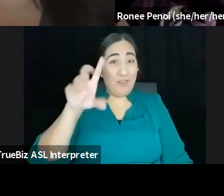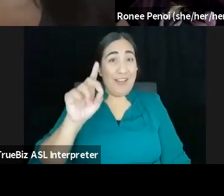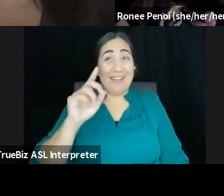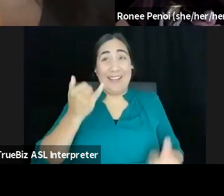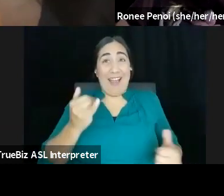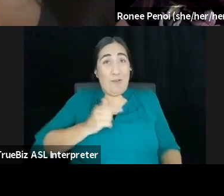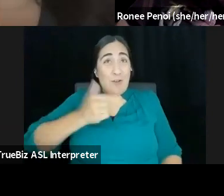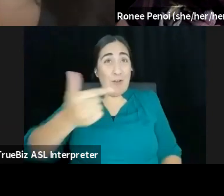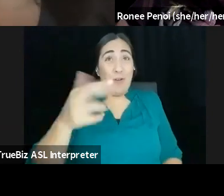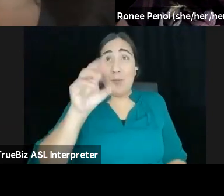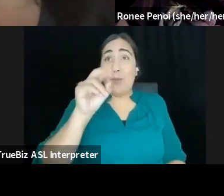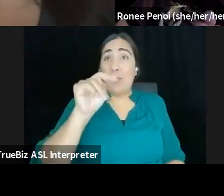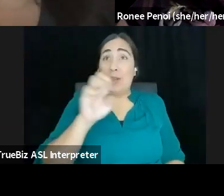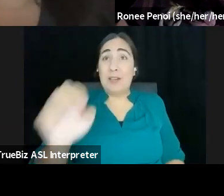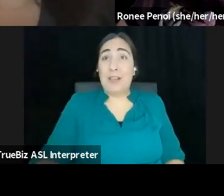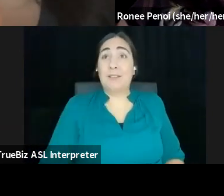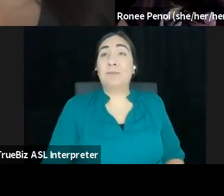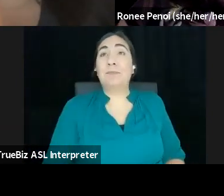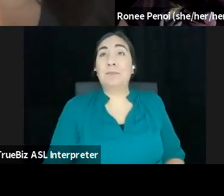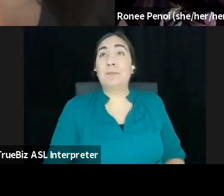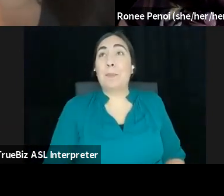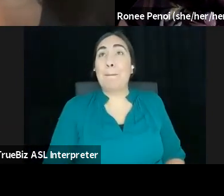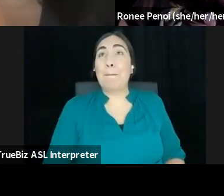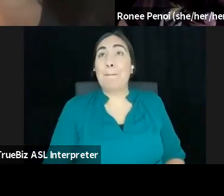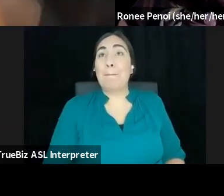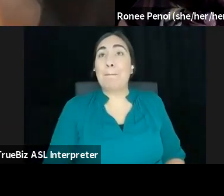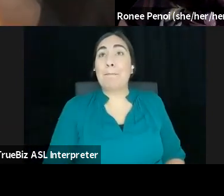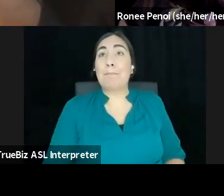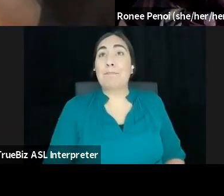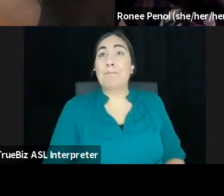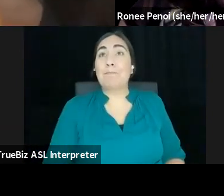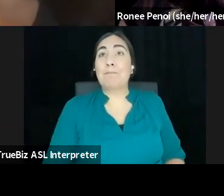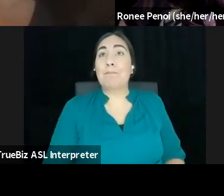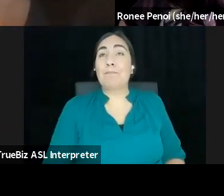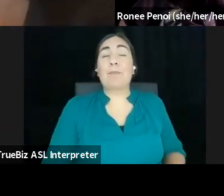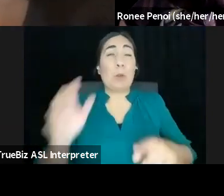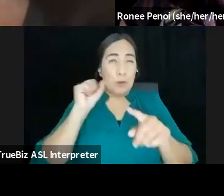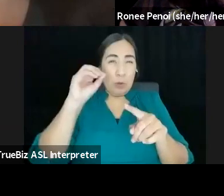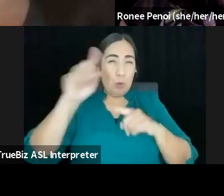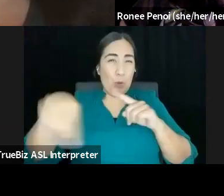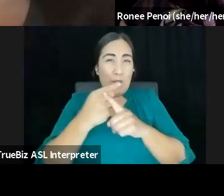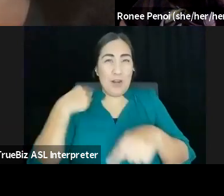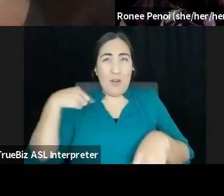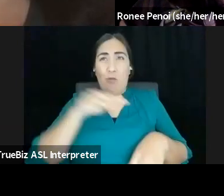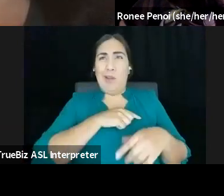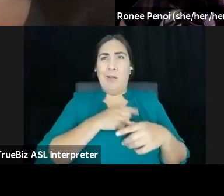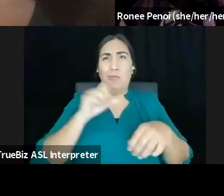So when we were working on this call and thinking about the structure of it, we found ourselves having robust conversations about sustainability,